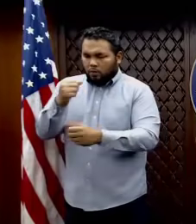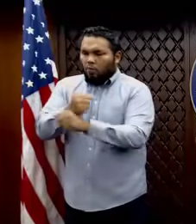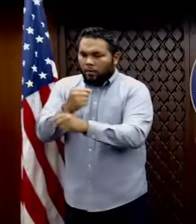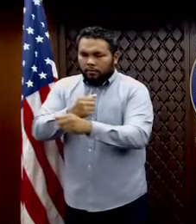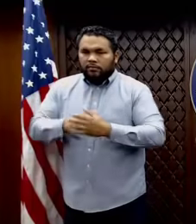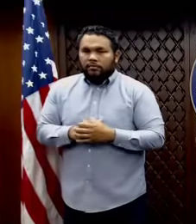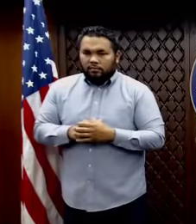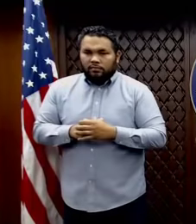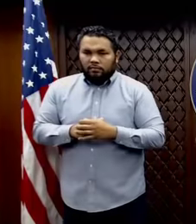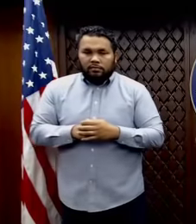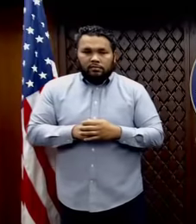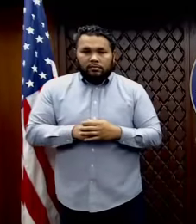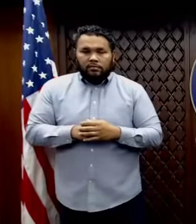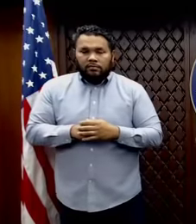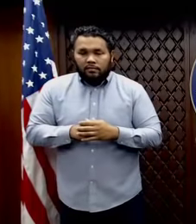Steve, any follow-up questions?